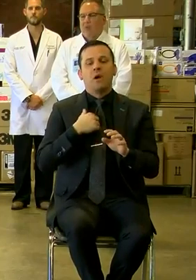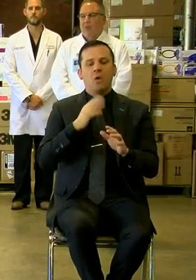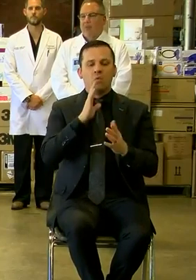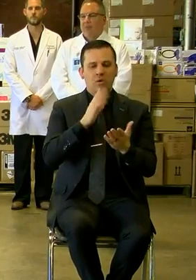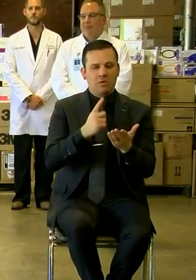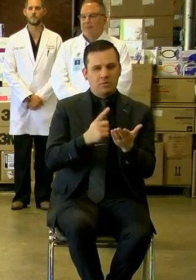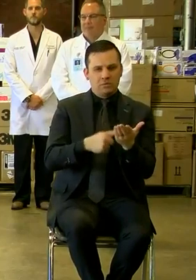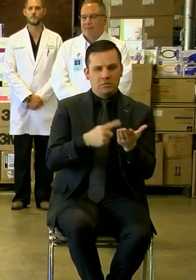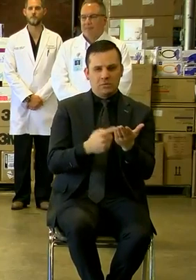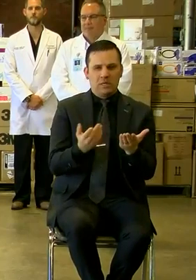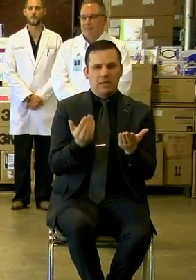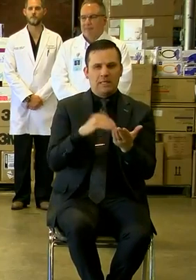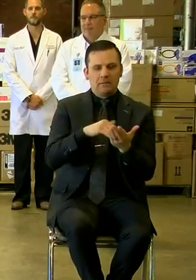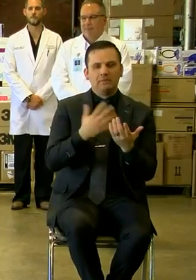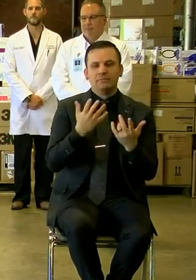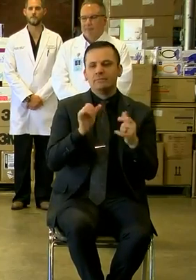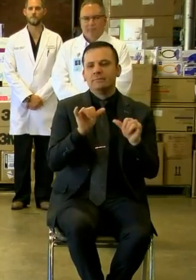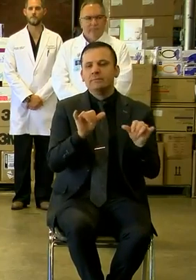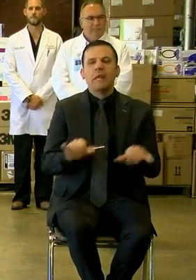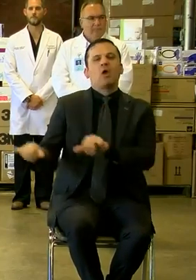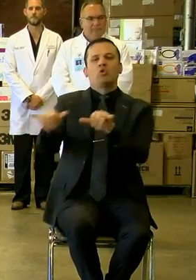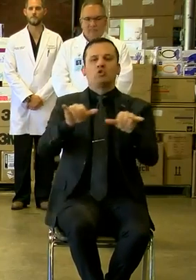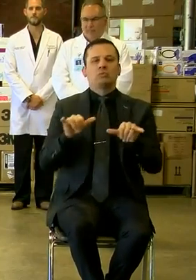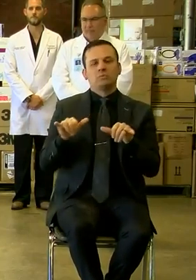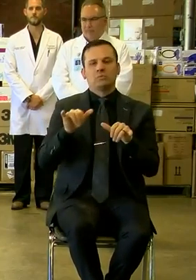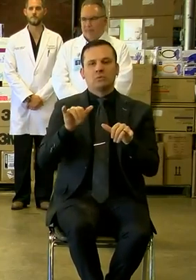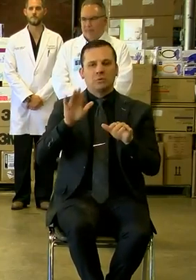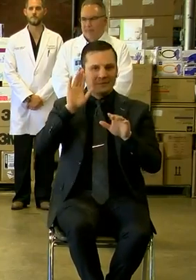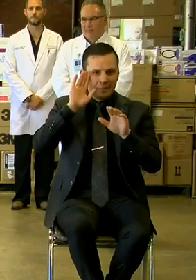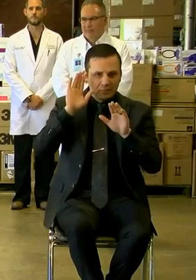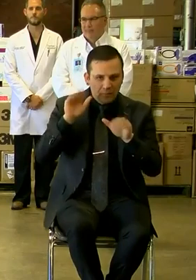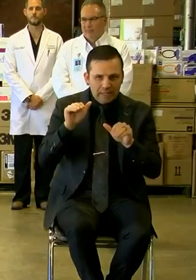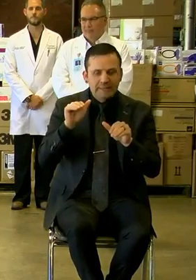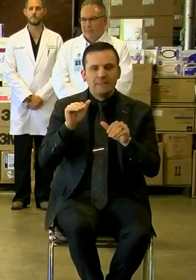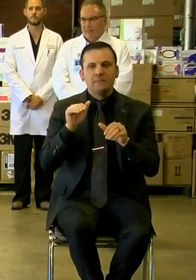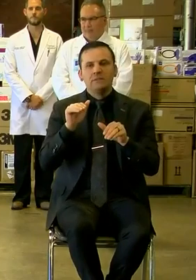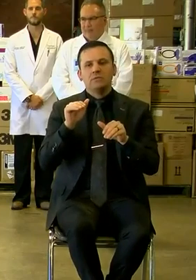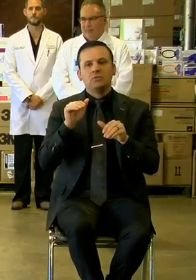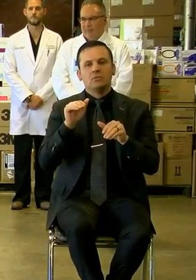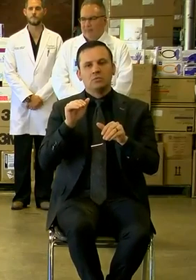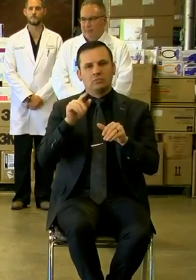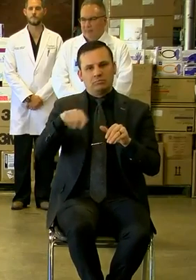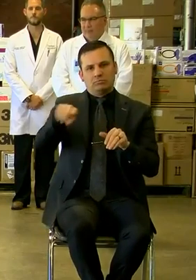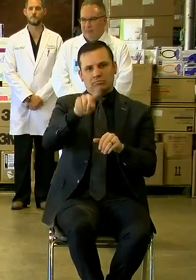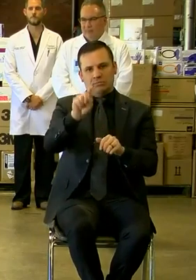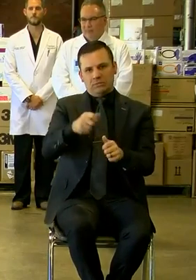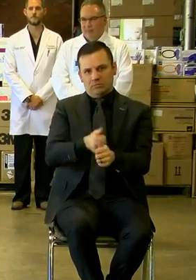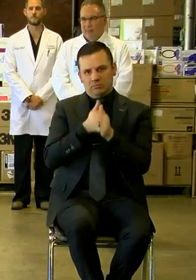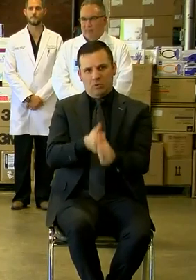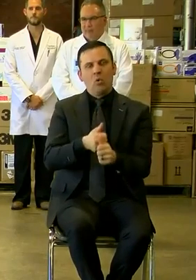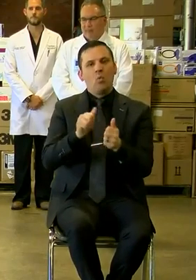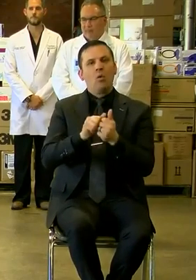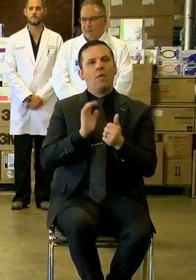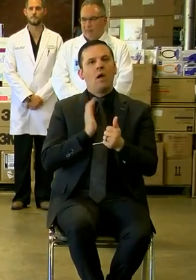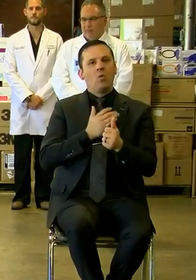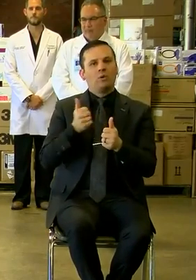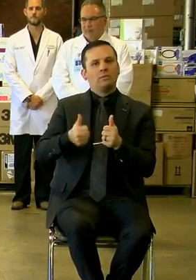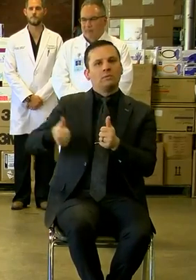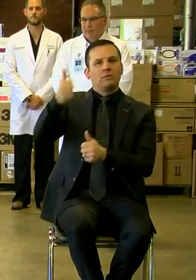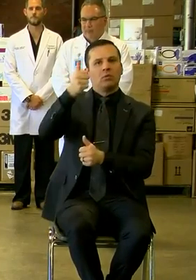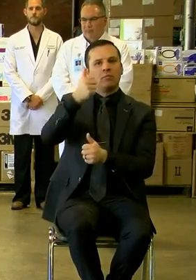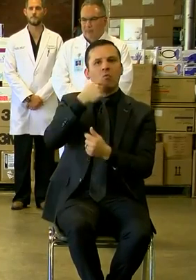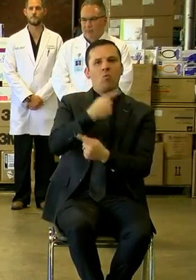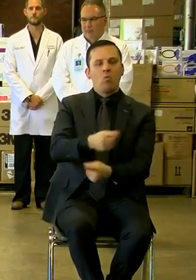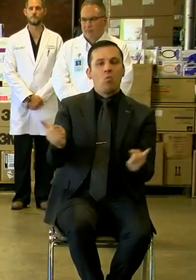the standards that are expected to be in compliance with the executive order that are issued.